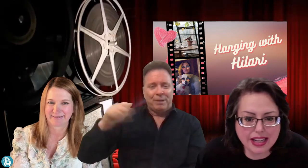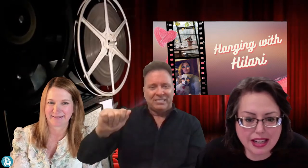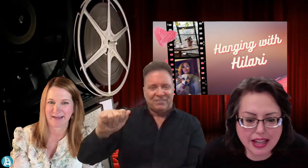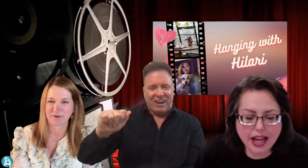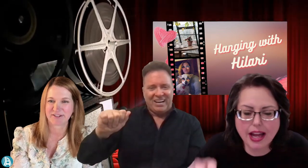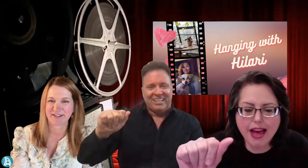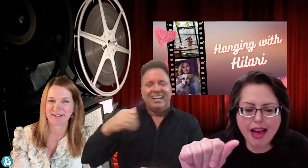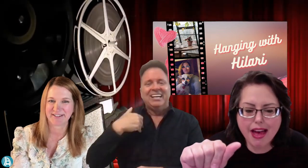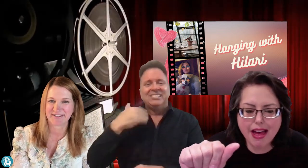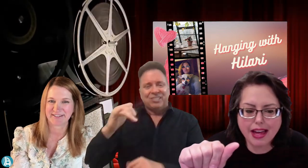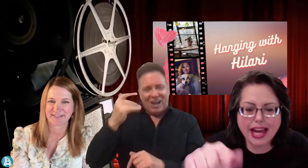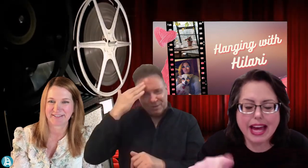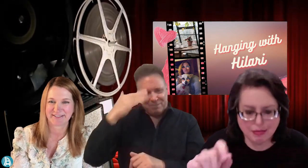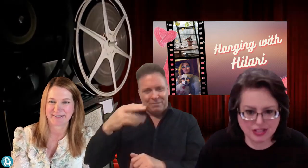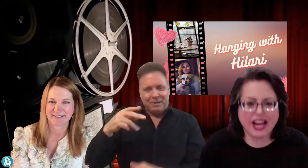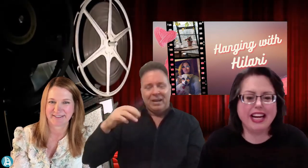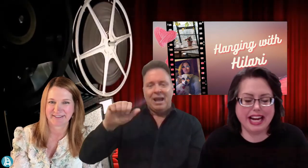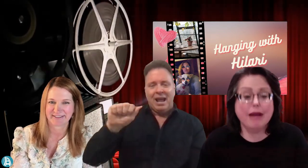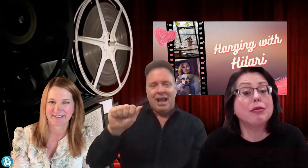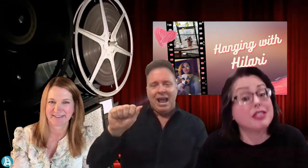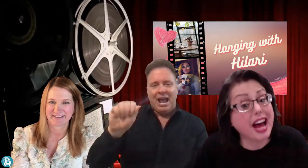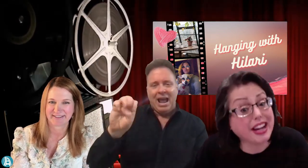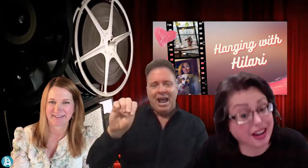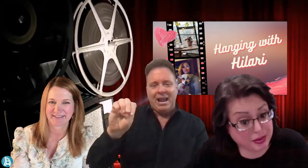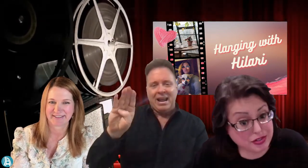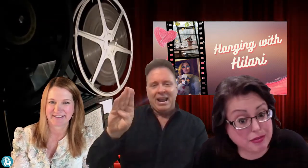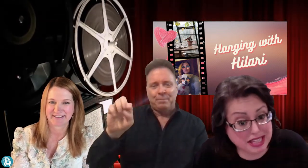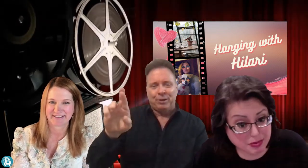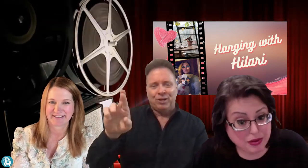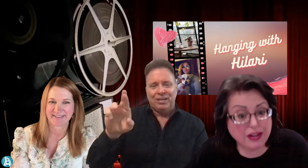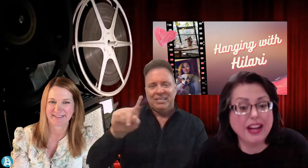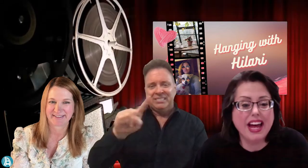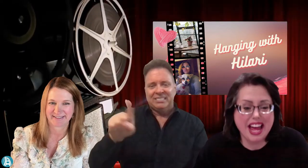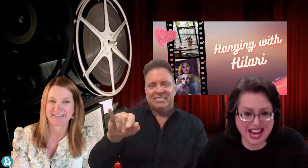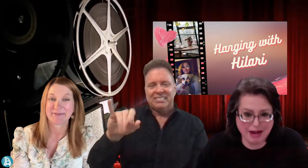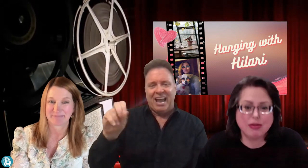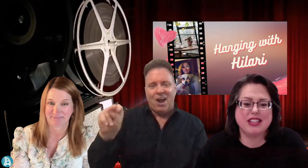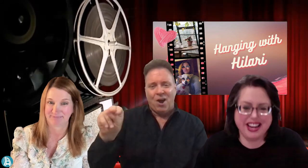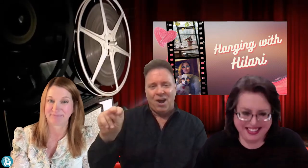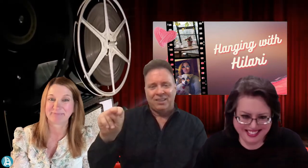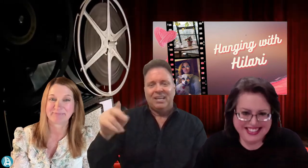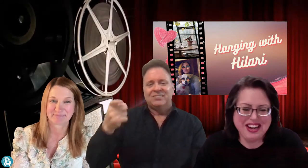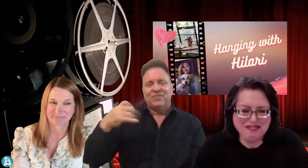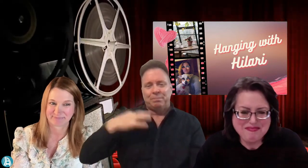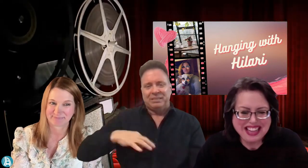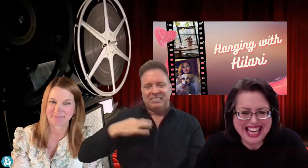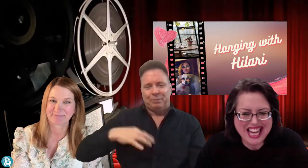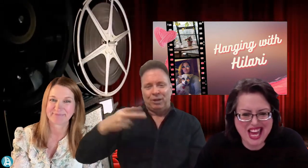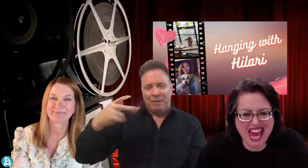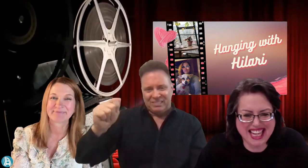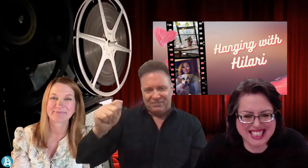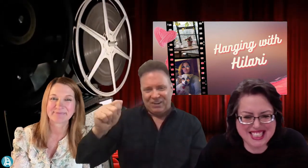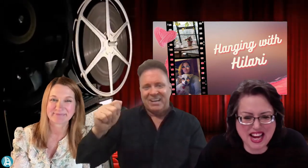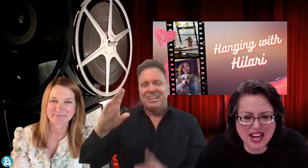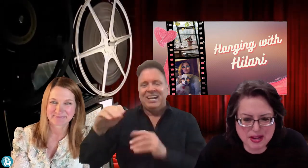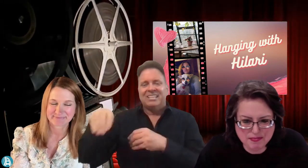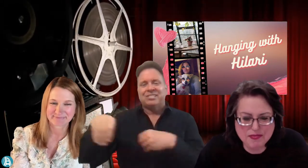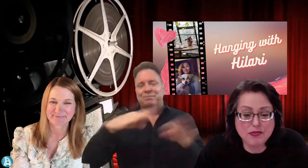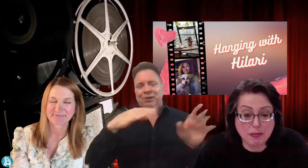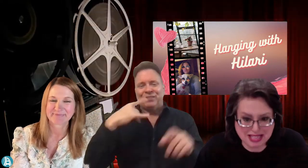Amber Zion. Amber Zion. Amber Zion was from Pittsburgh. Amber Zion. Yep. And, um, from